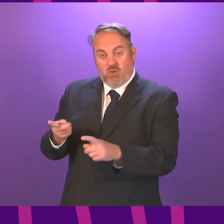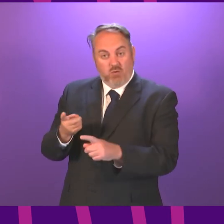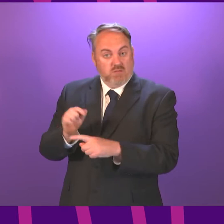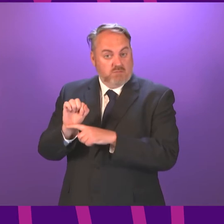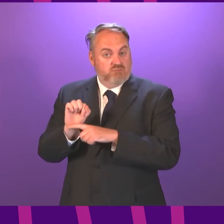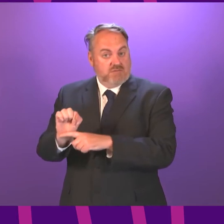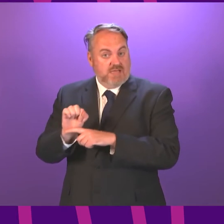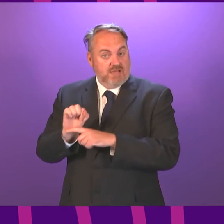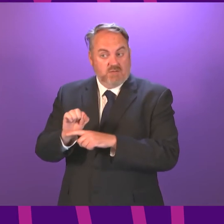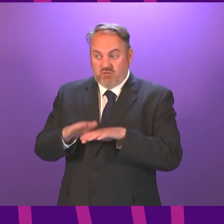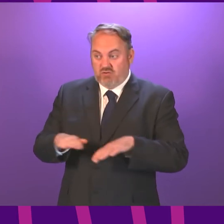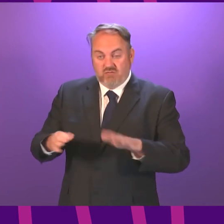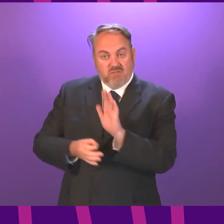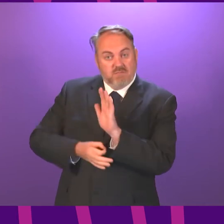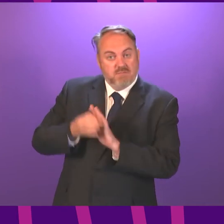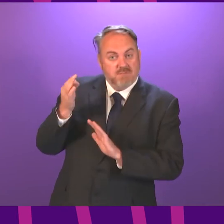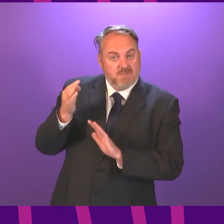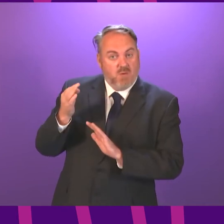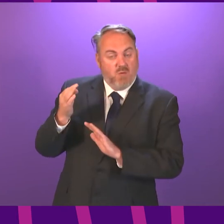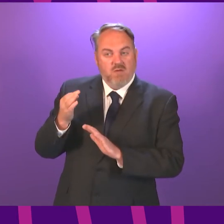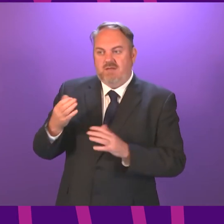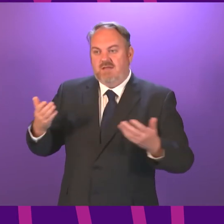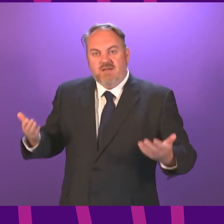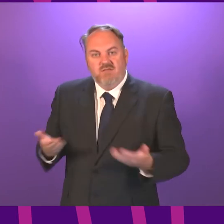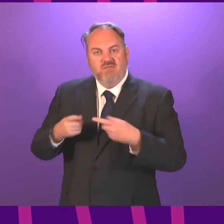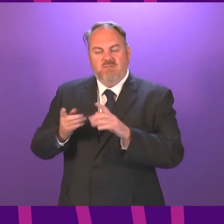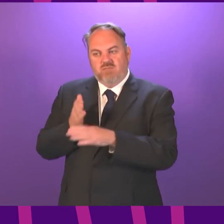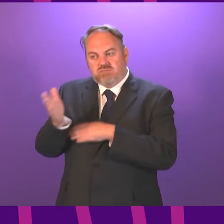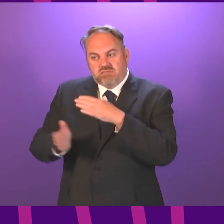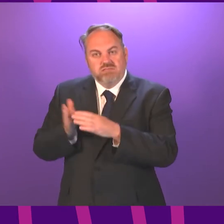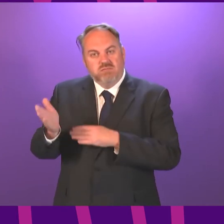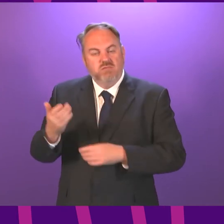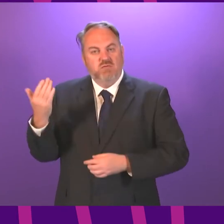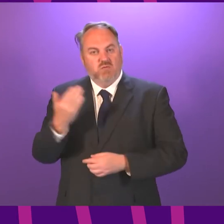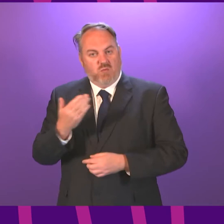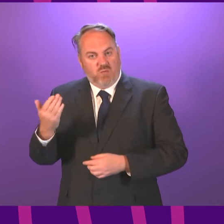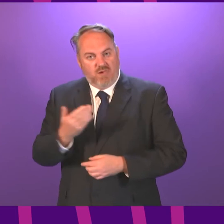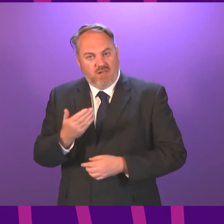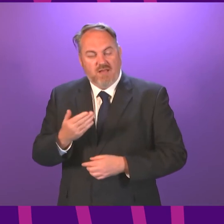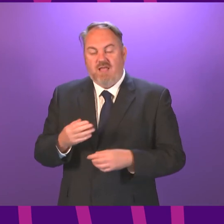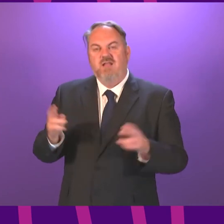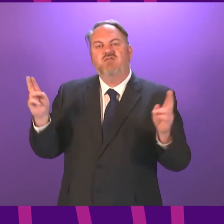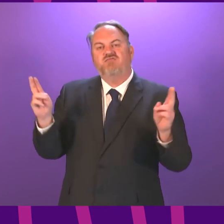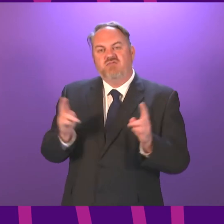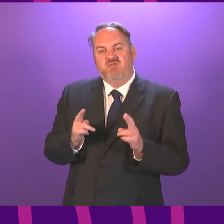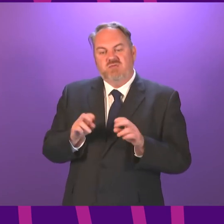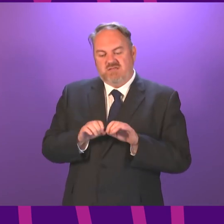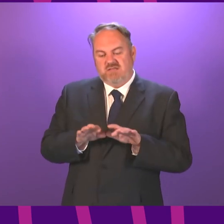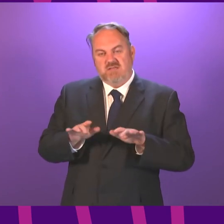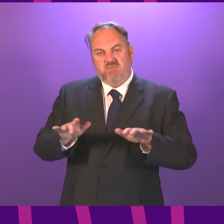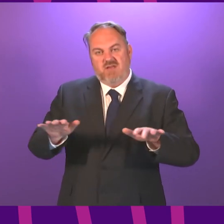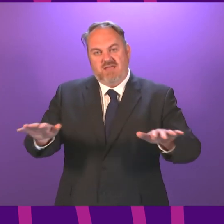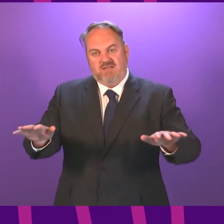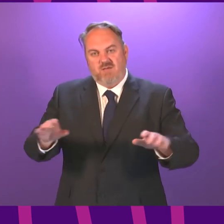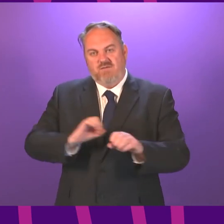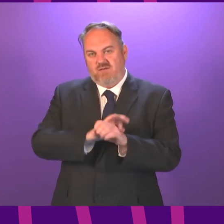protection, minimising any further disruption to schooling, and also further reducing community transmission of COVID. And so I